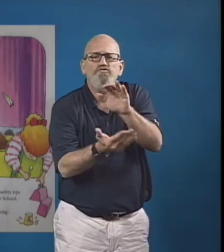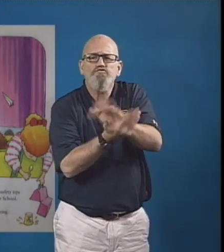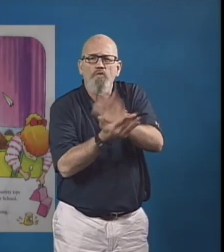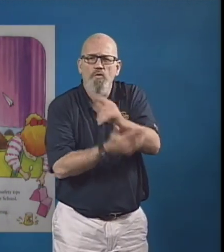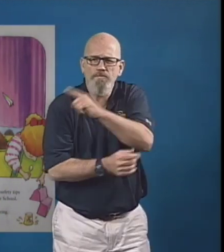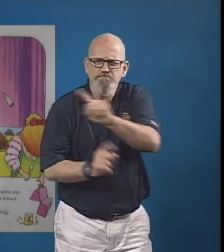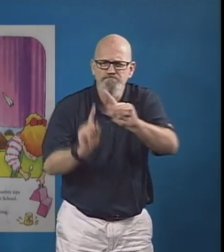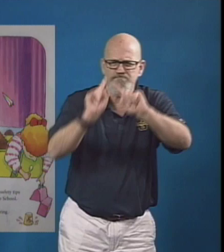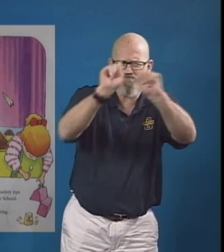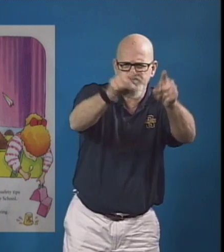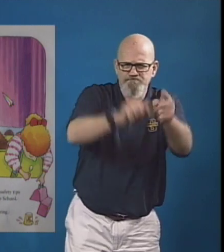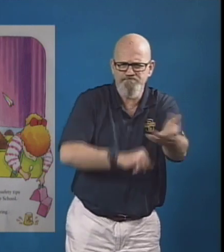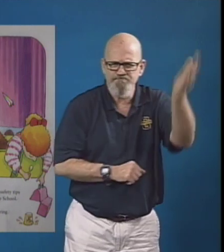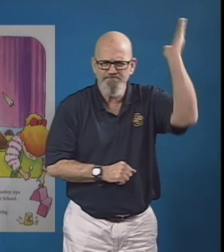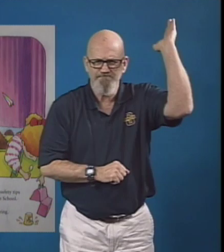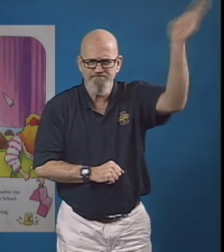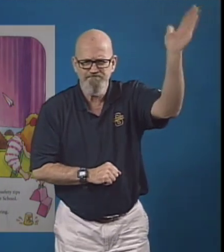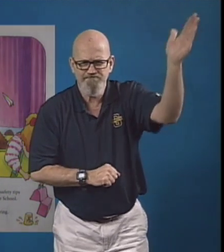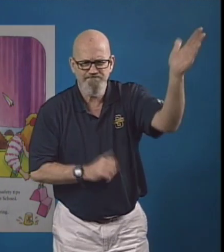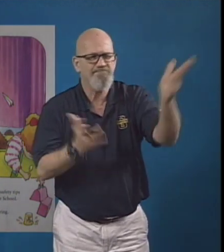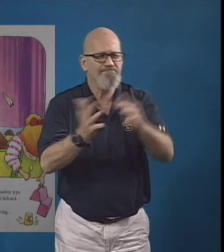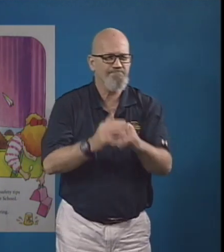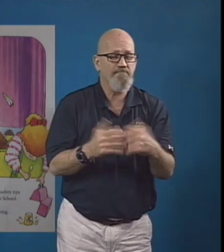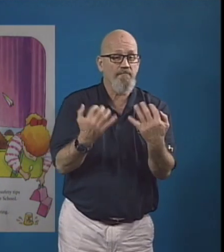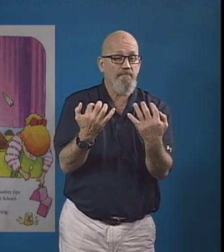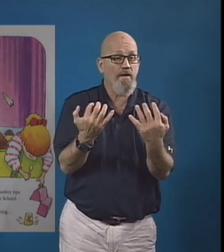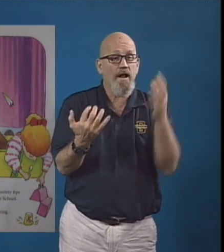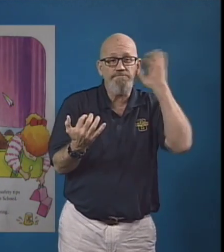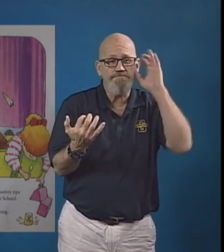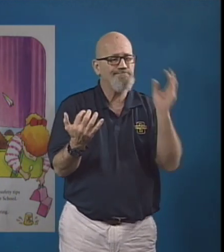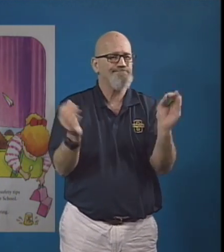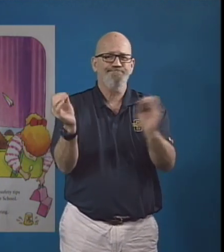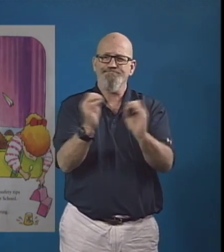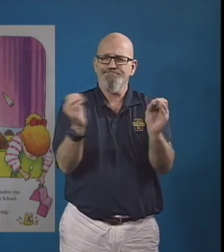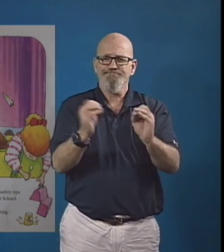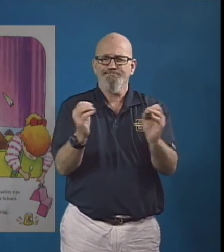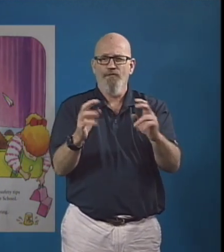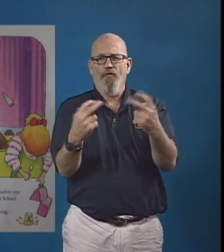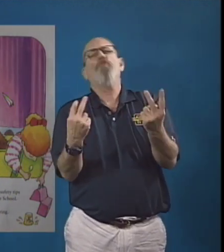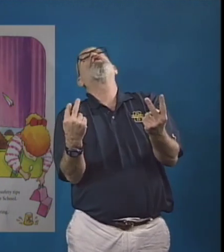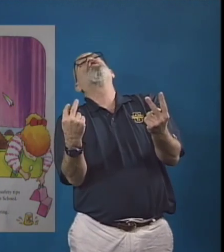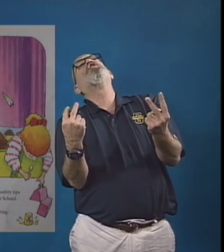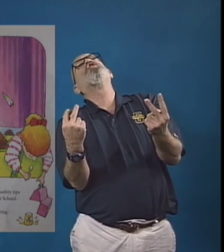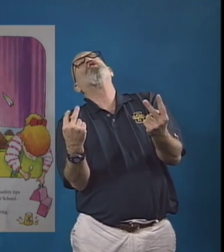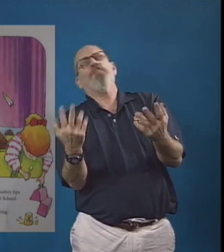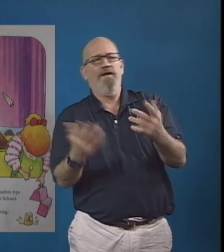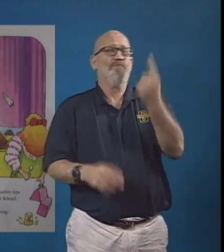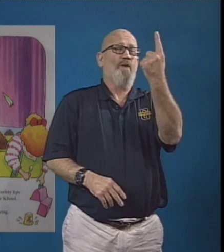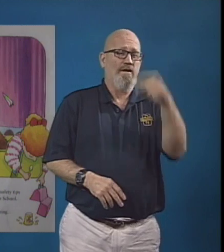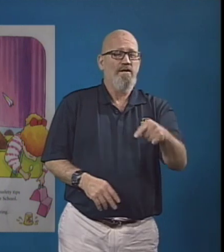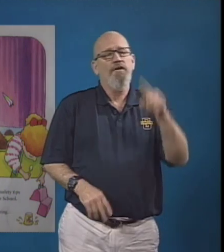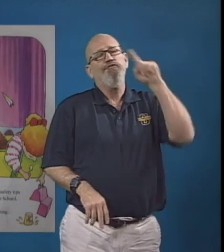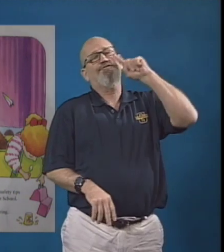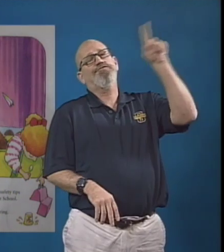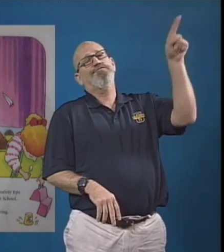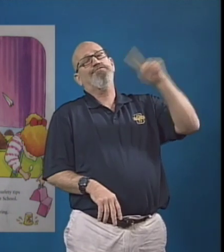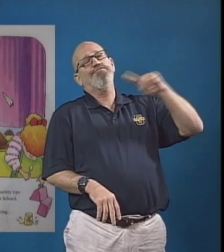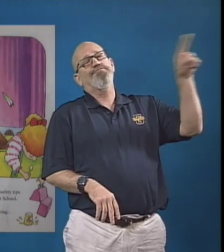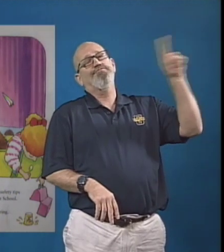Officer Buckle shared his safety tips with the students at Knappville School. Nobody ever